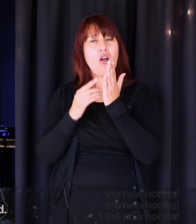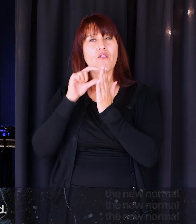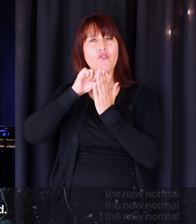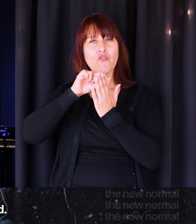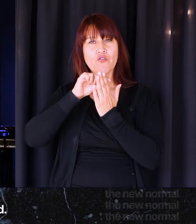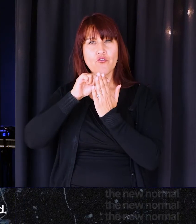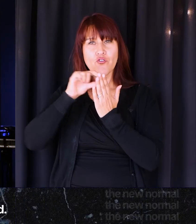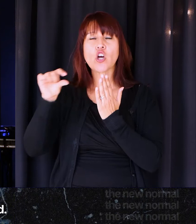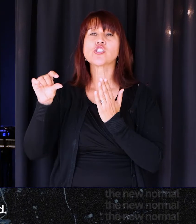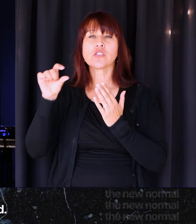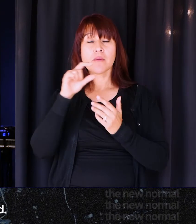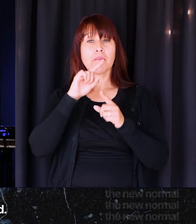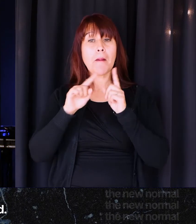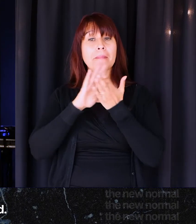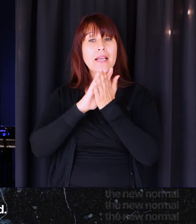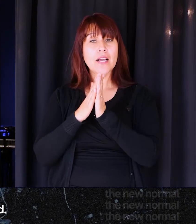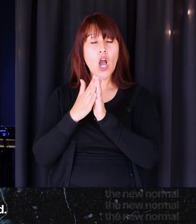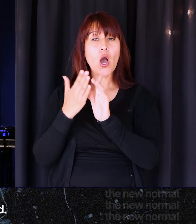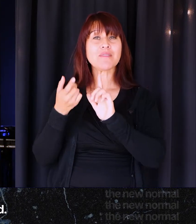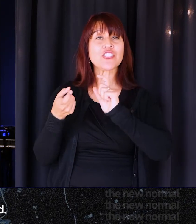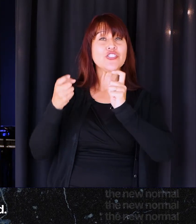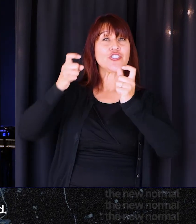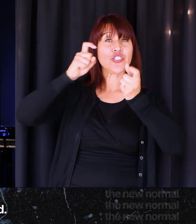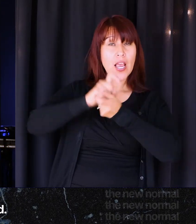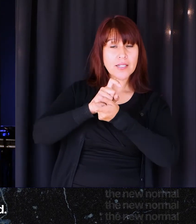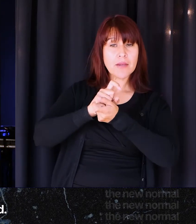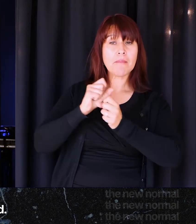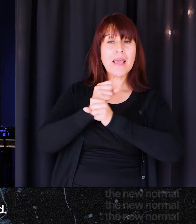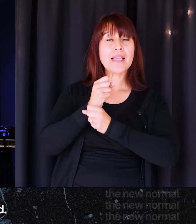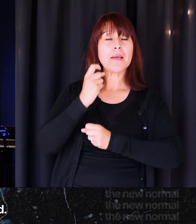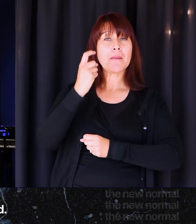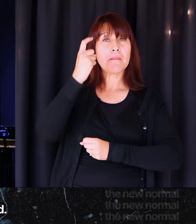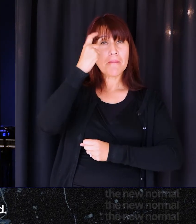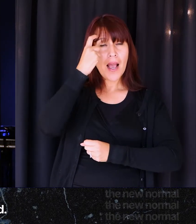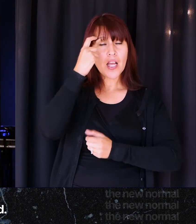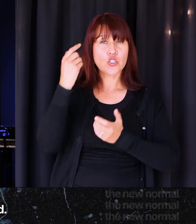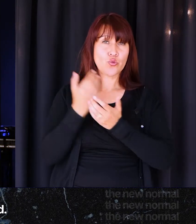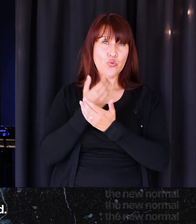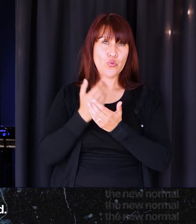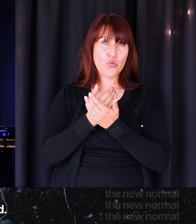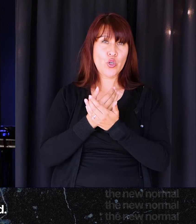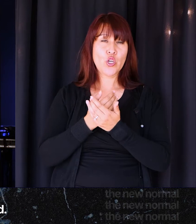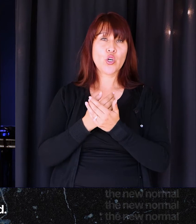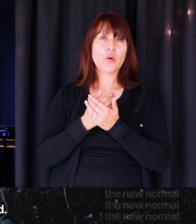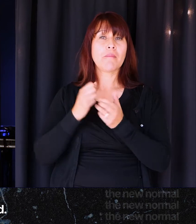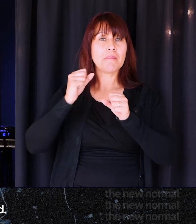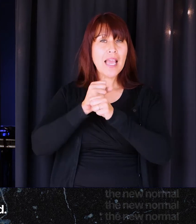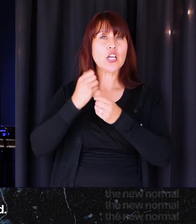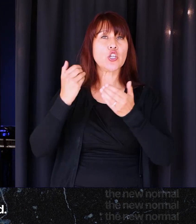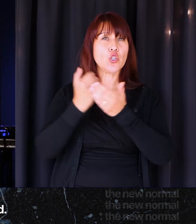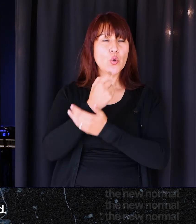be transformed by the renewing of your mind. The renewing.